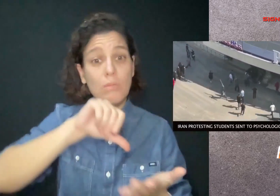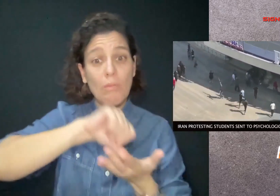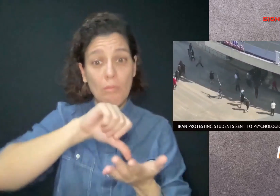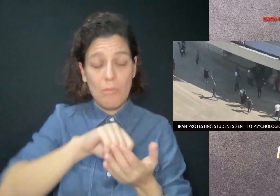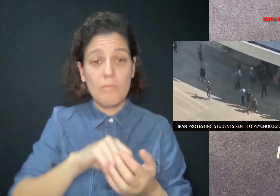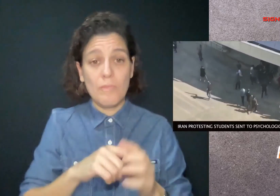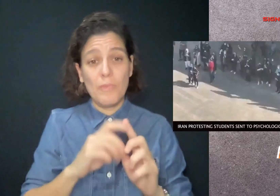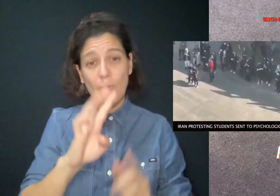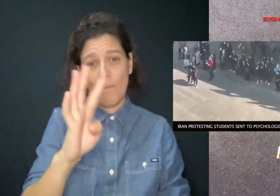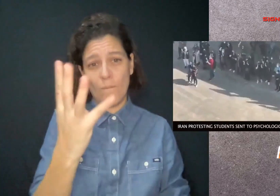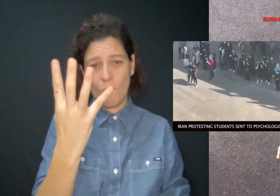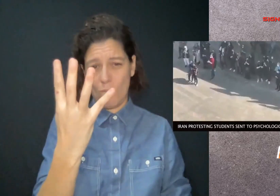four weeks.